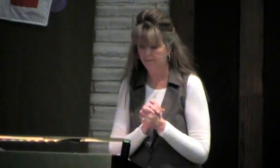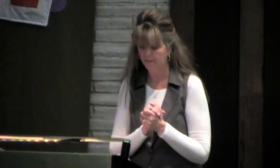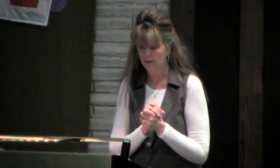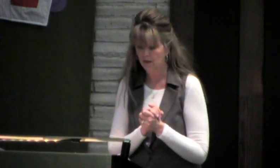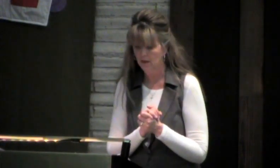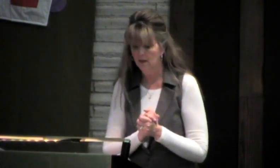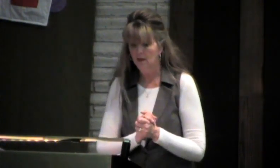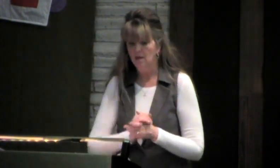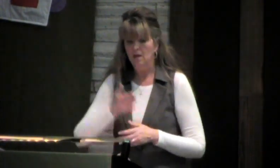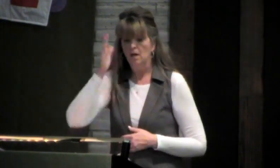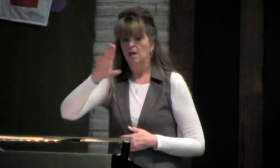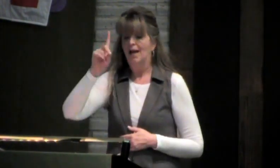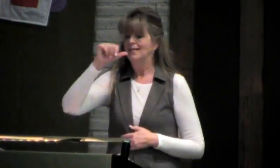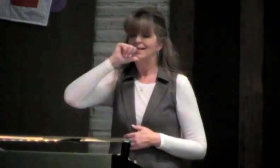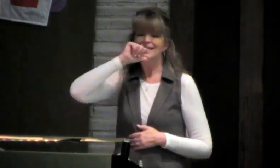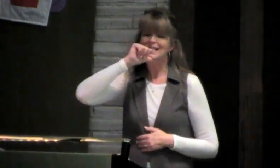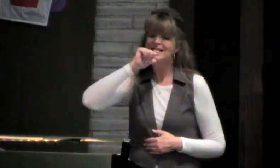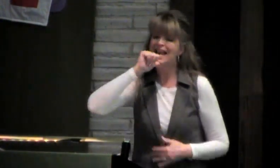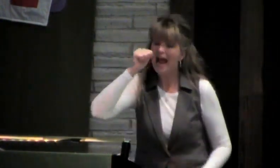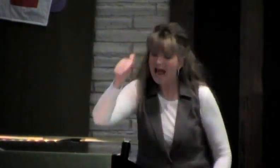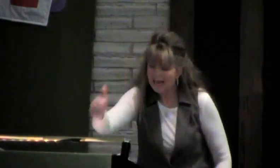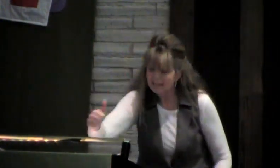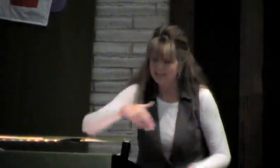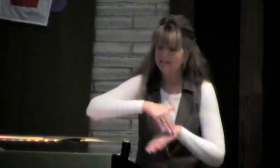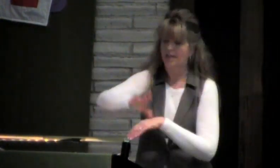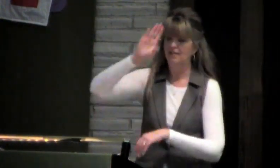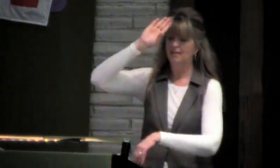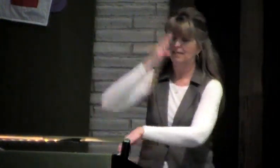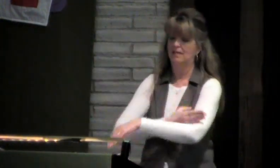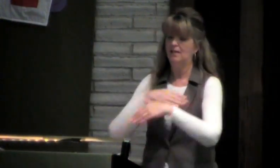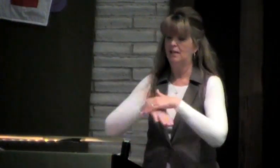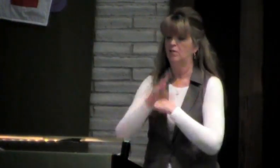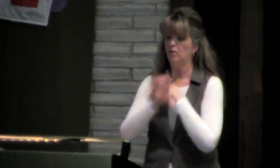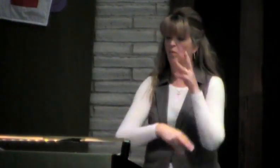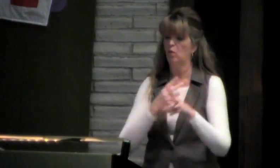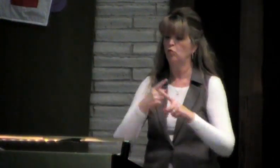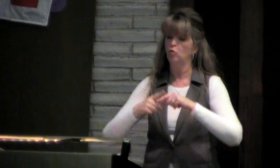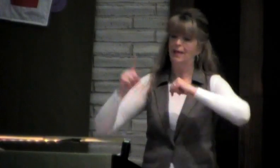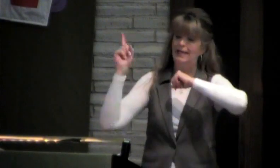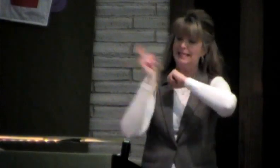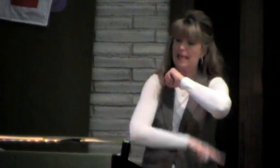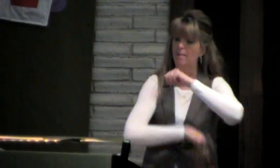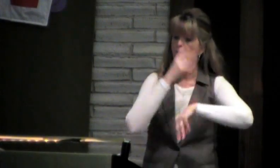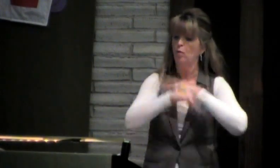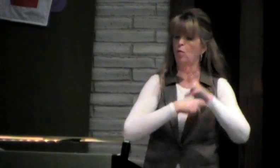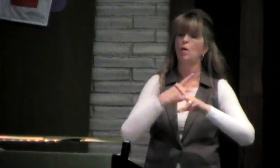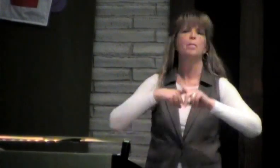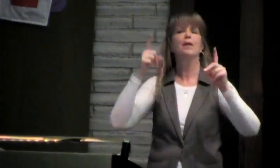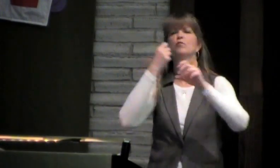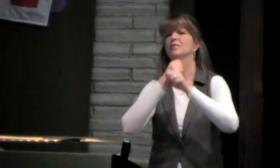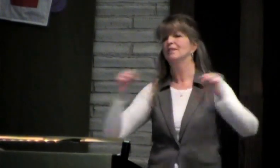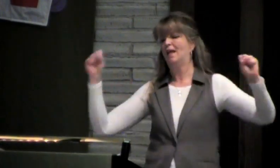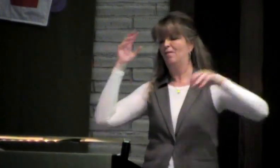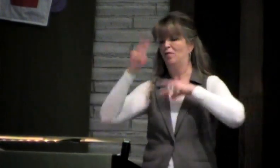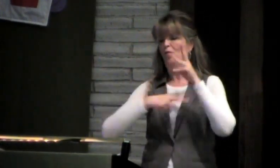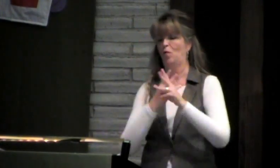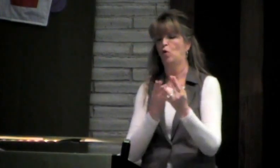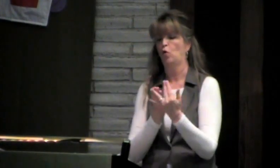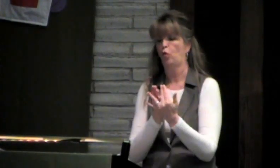verses 17 and 18, say, say, for God did not send his son into the world to condemn the world,